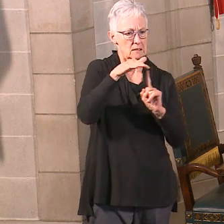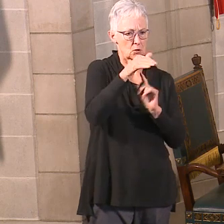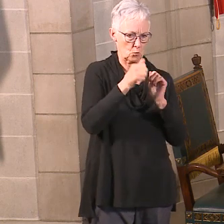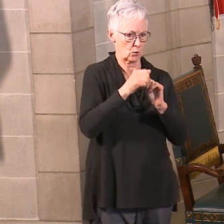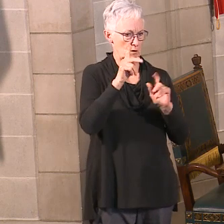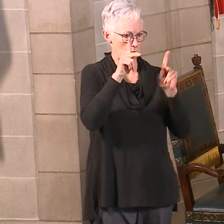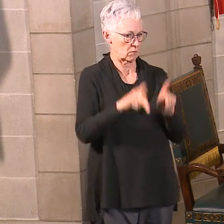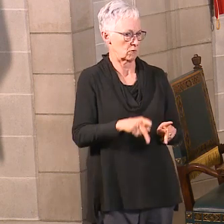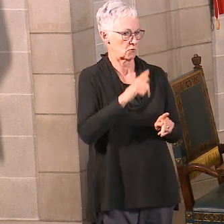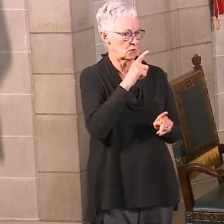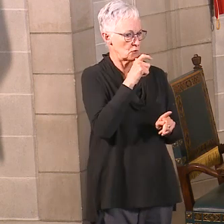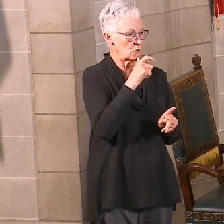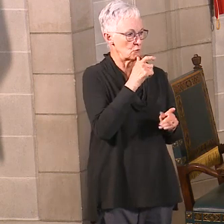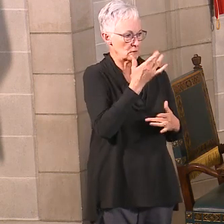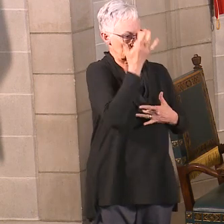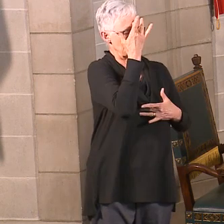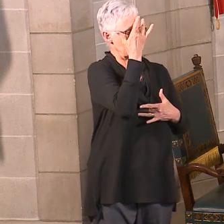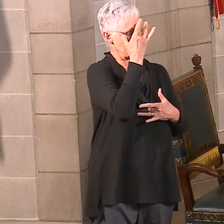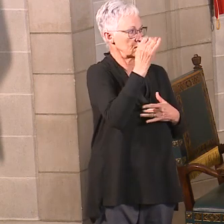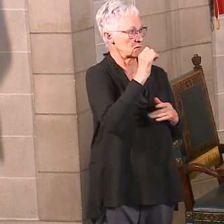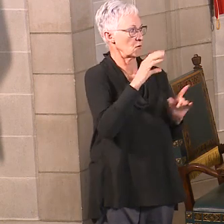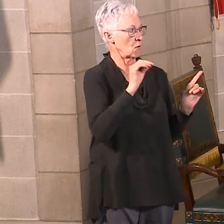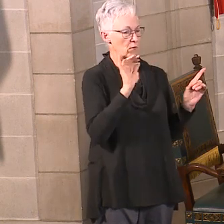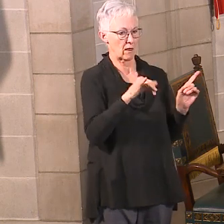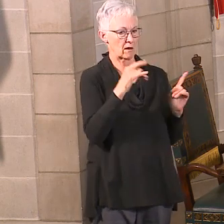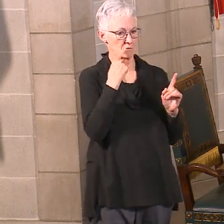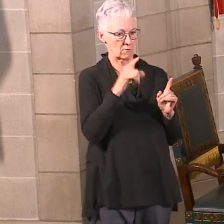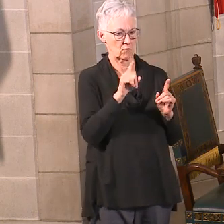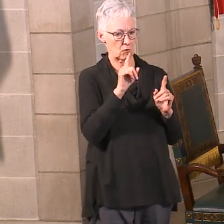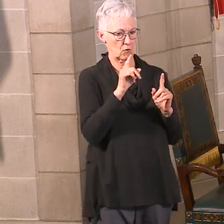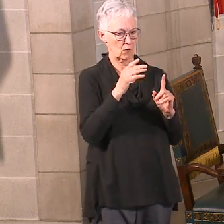the public health and other epidemiologists have done.